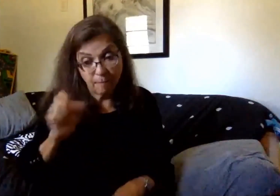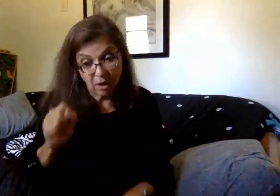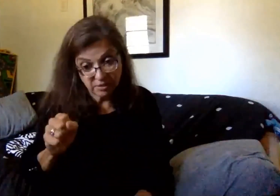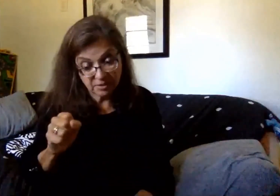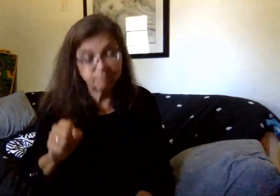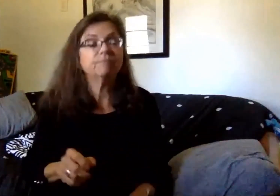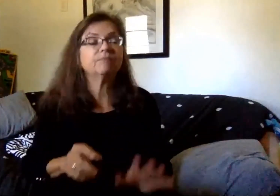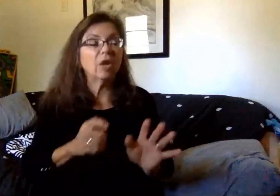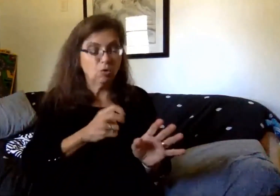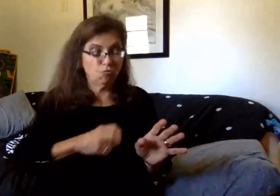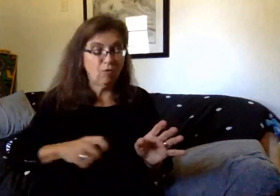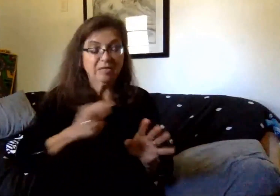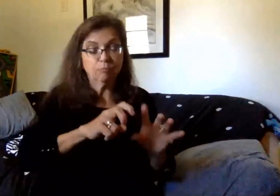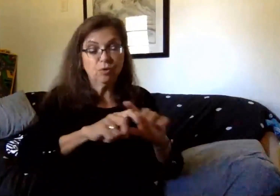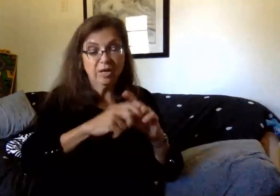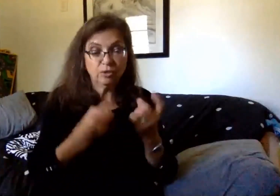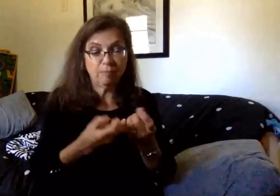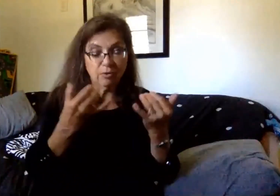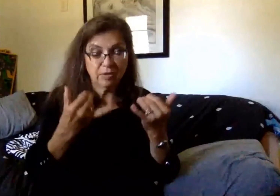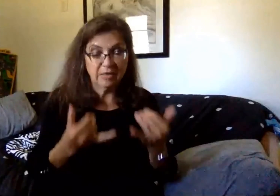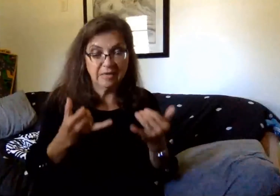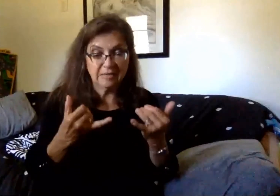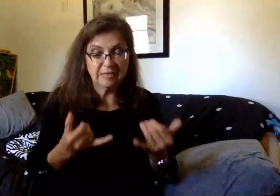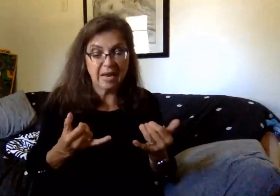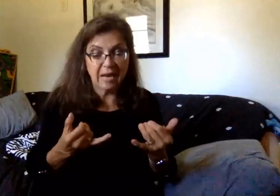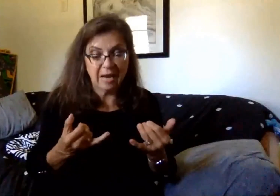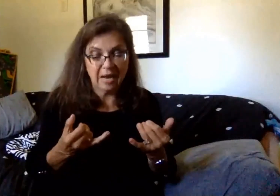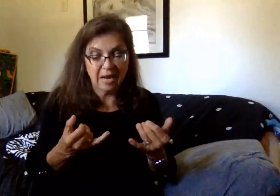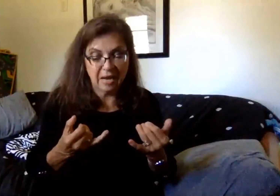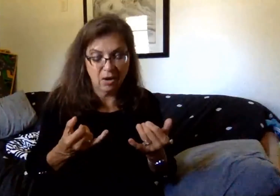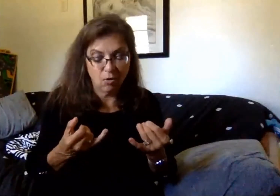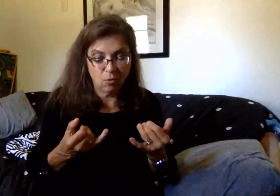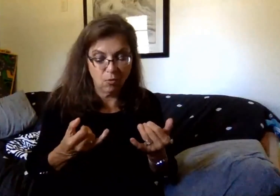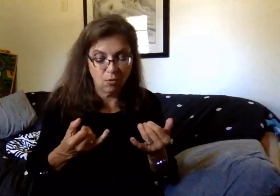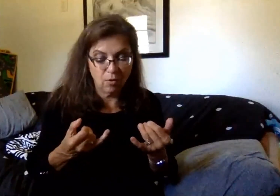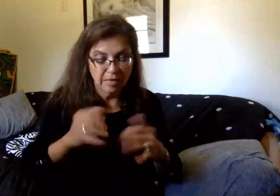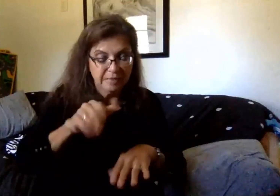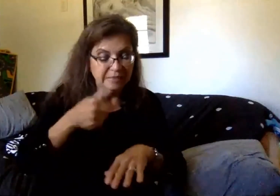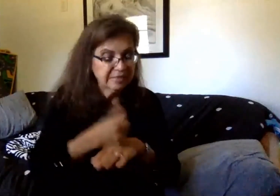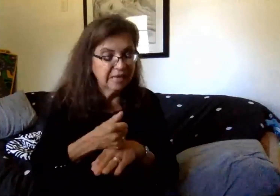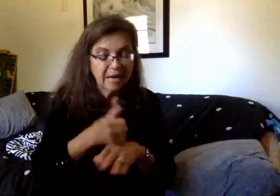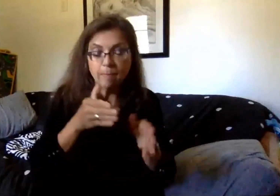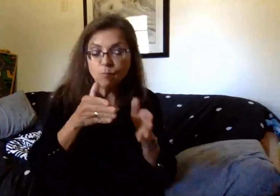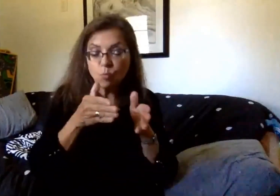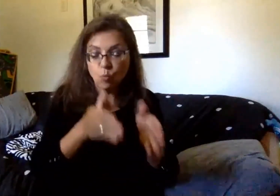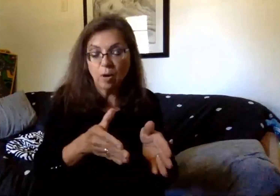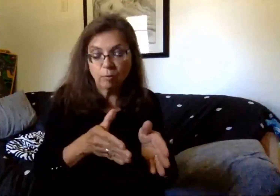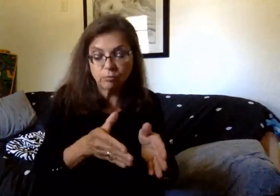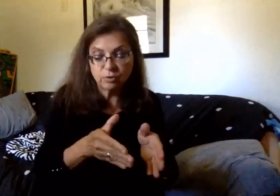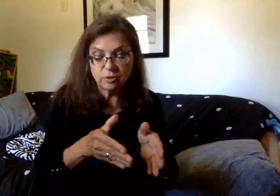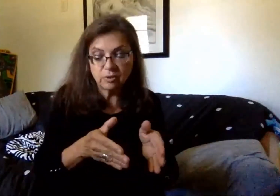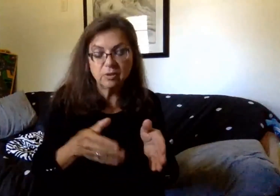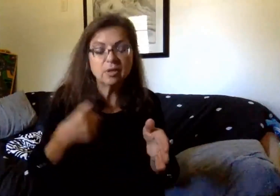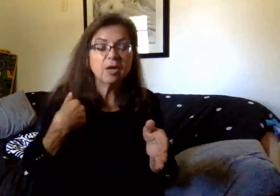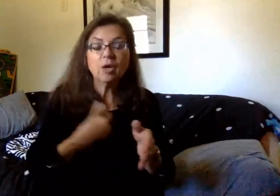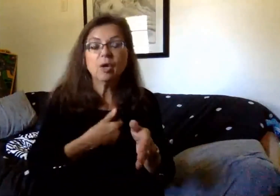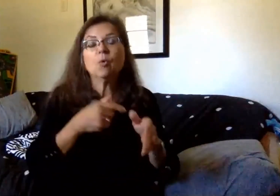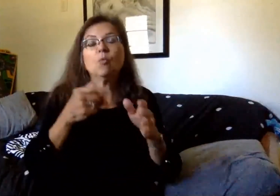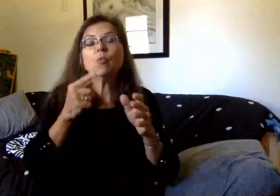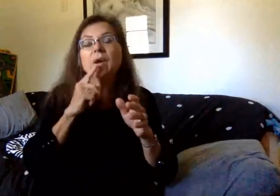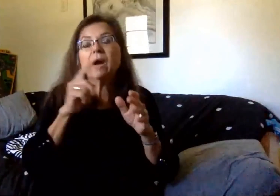transportation department is currently routing all of the students on the buses. Based on the guidance we have, we are able to seat